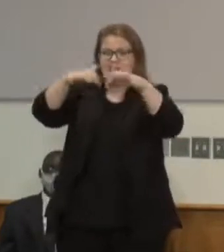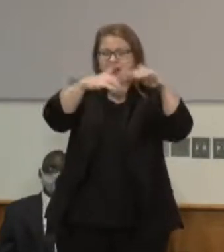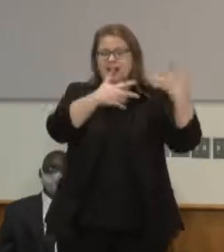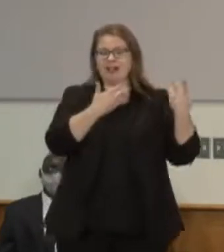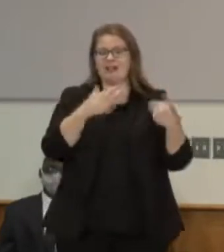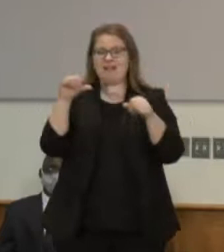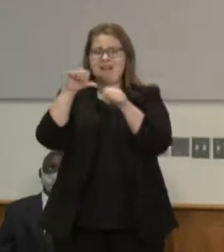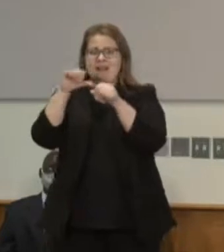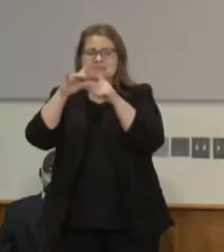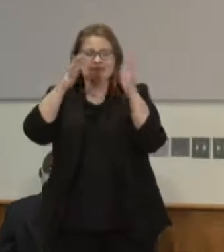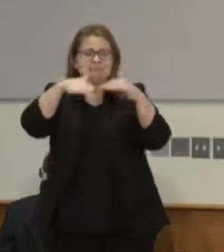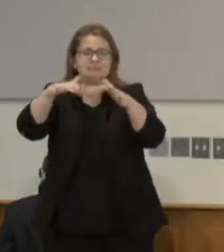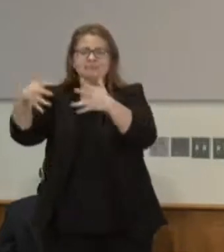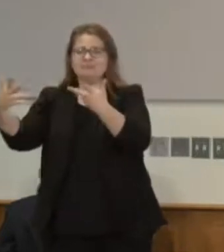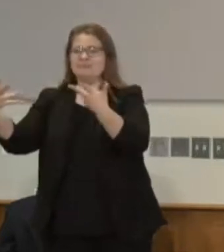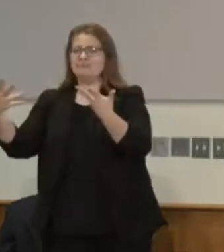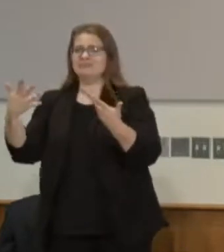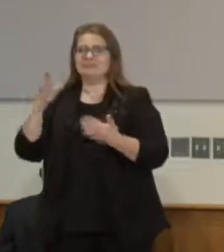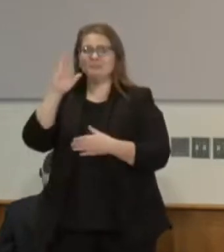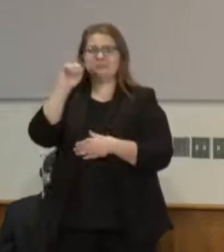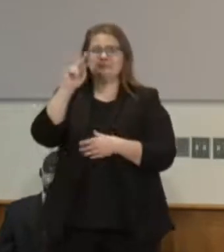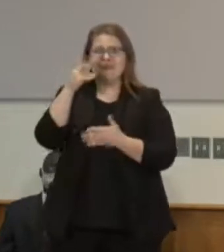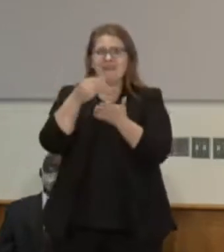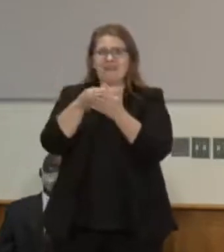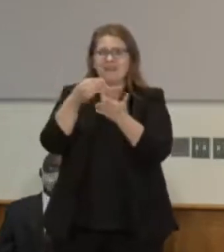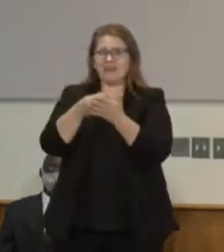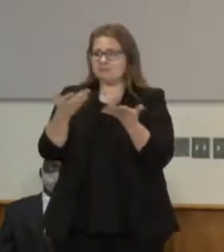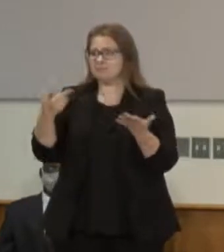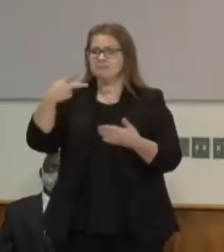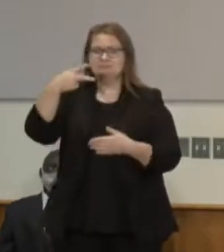access to a bank access to post office